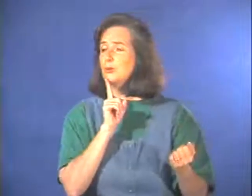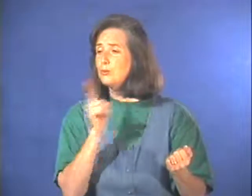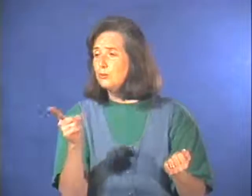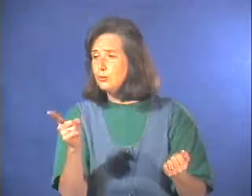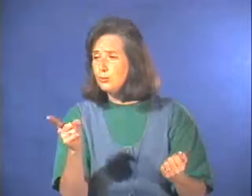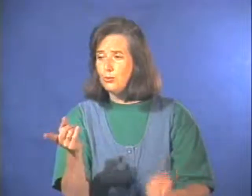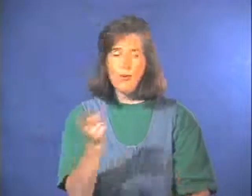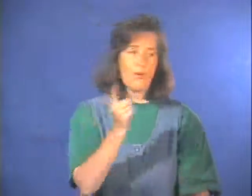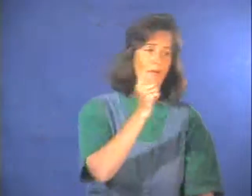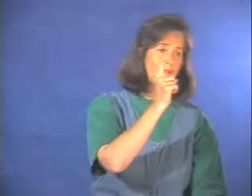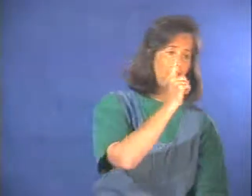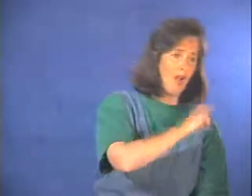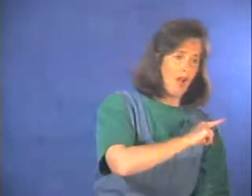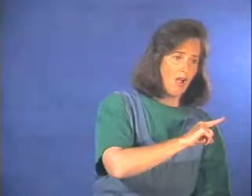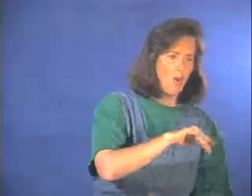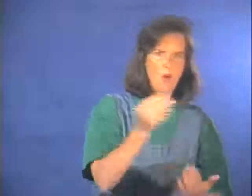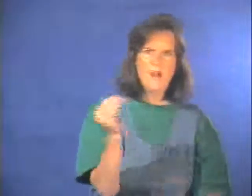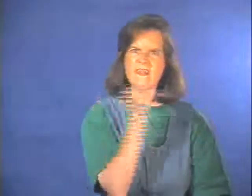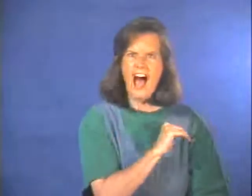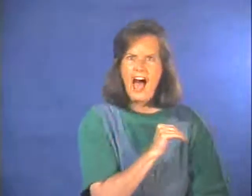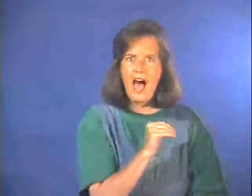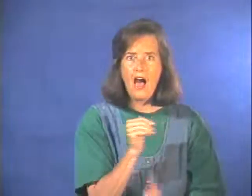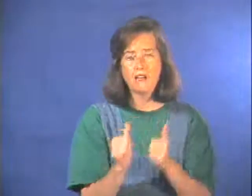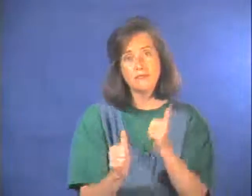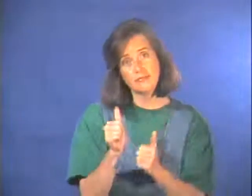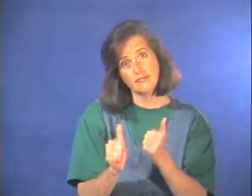True, false or lie?